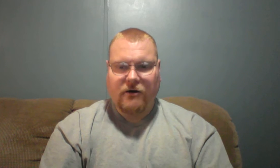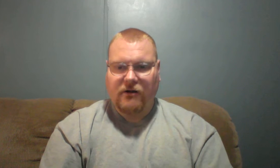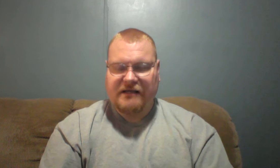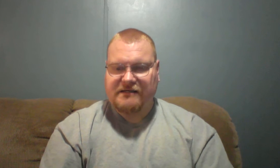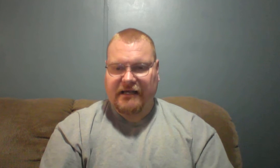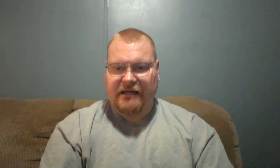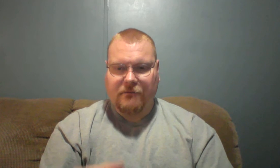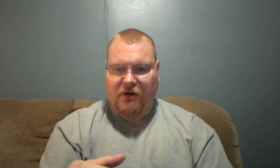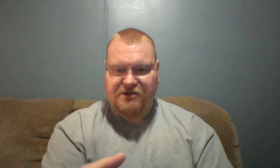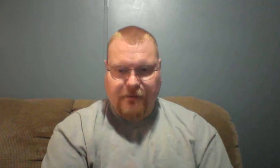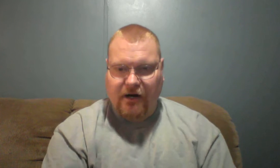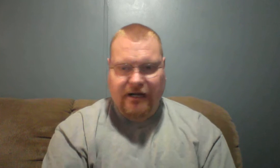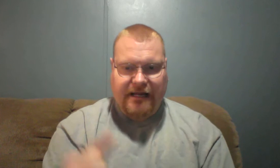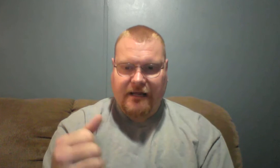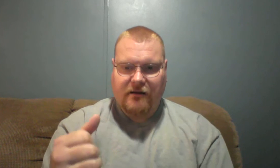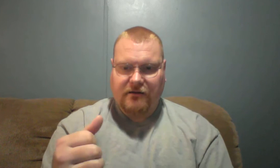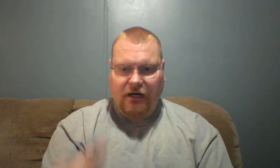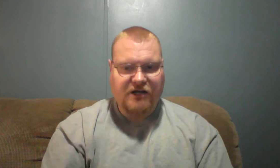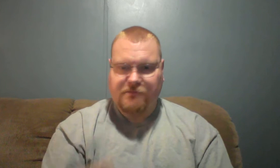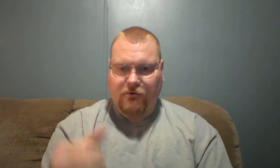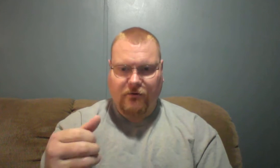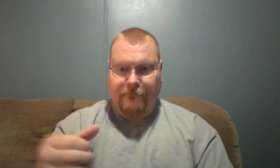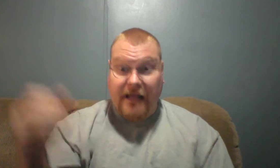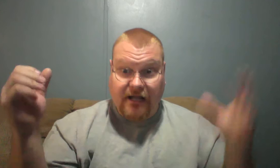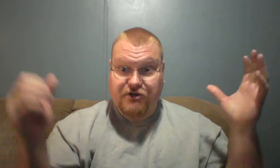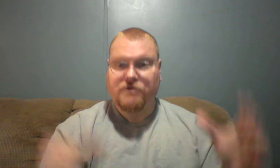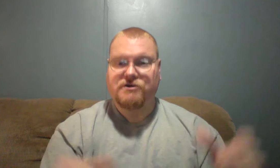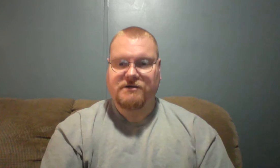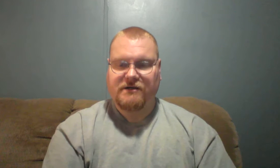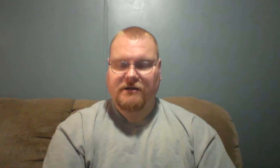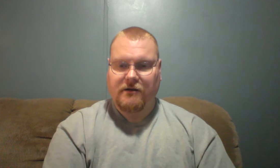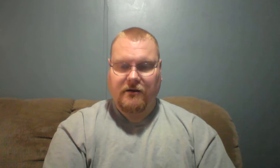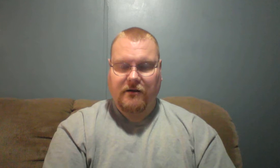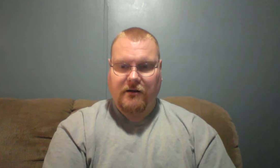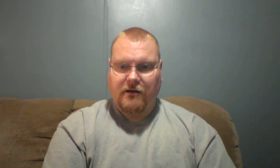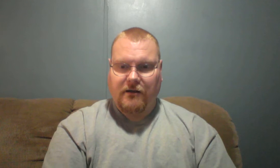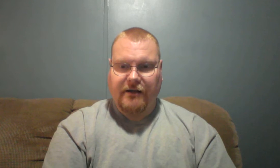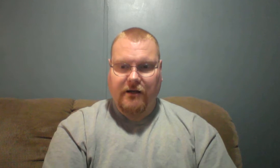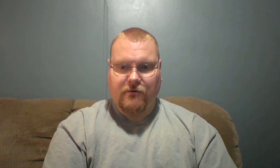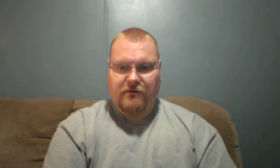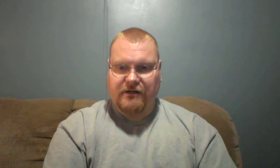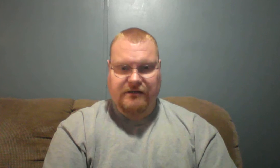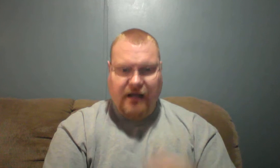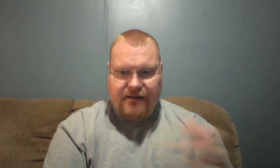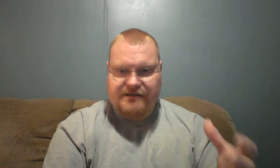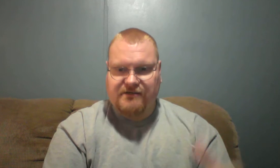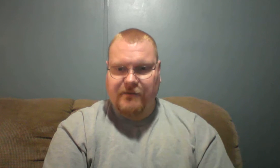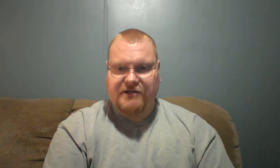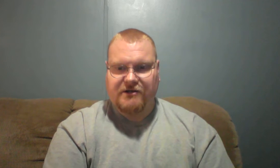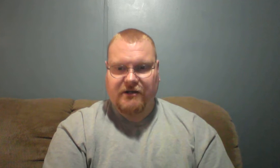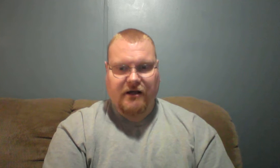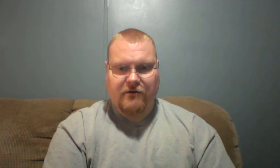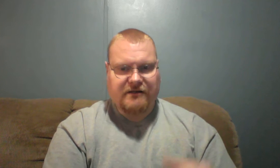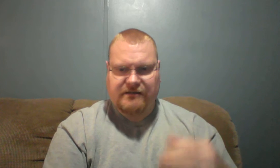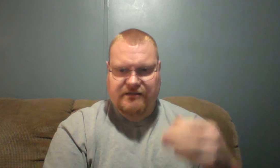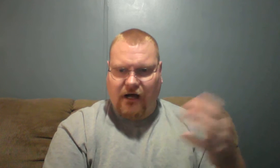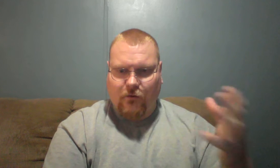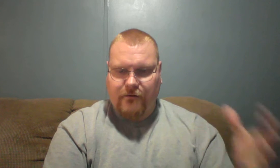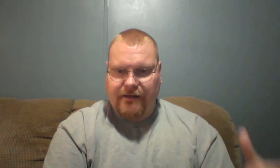materialistic and prosperity gospel mega churches, you know, there's none of this is mentioned, you know, it's the style of one big